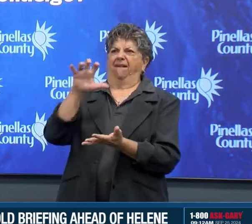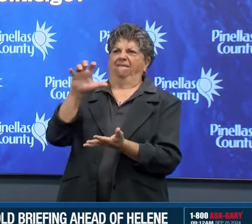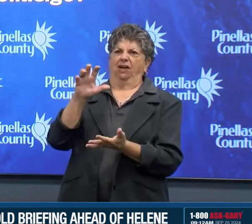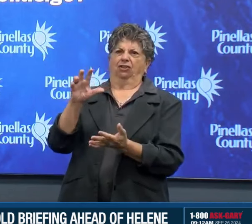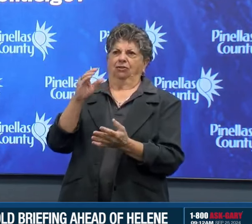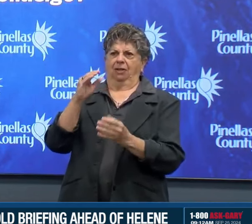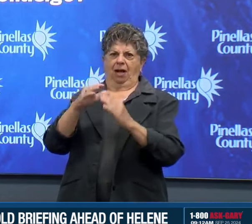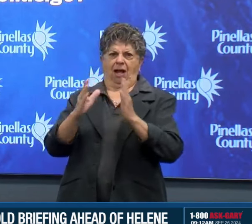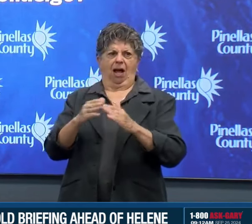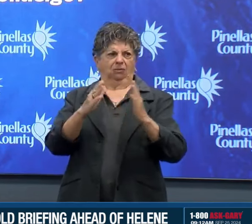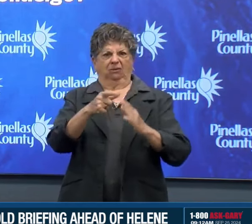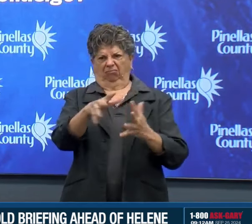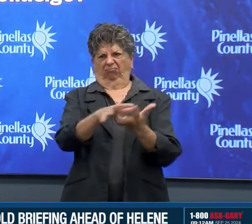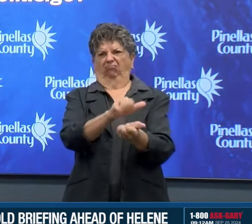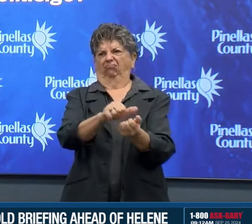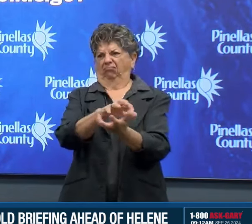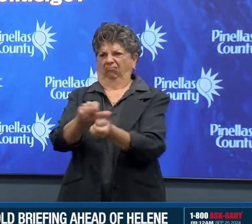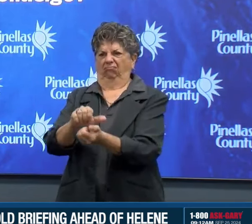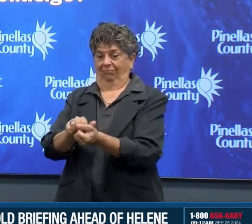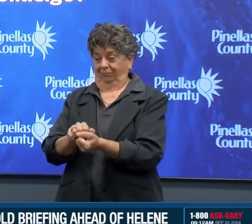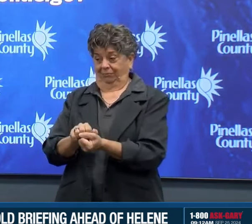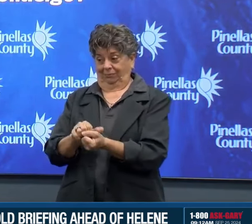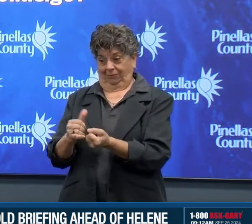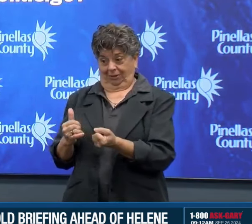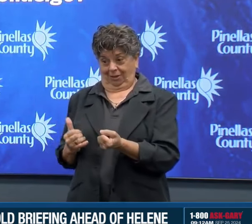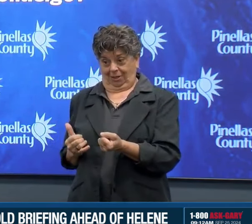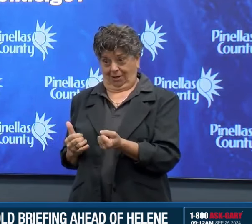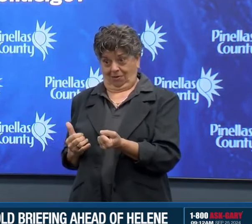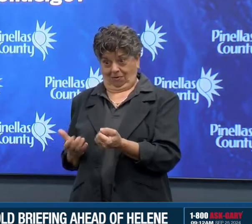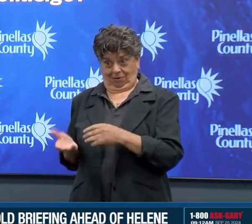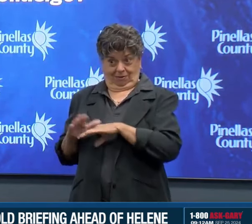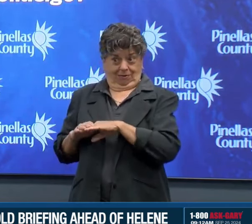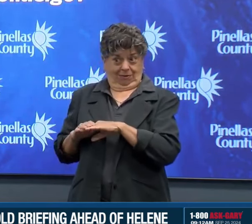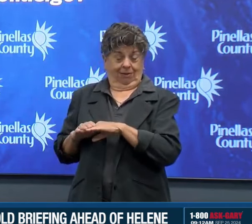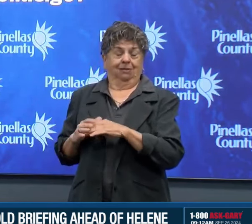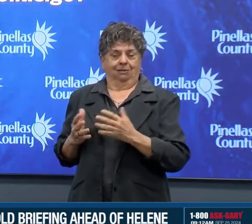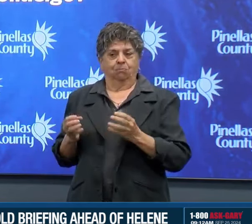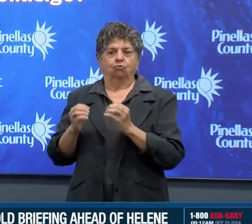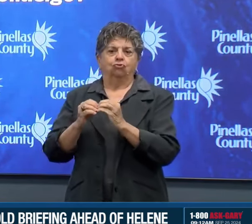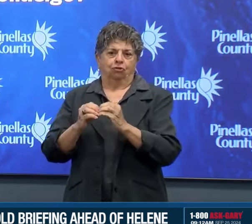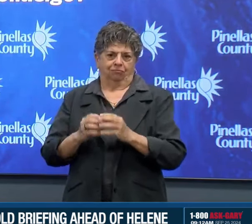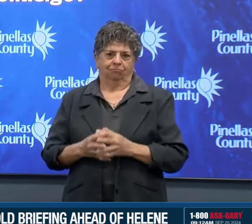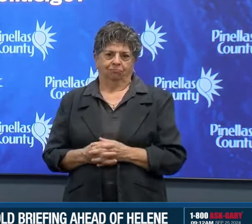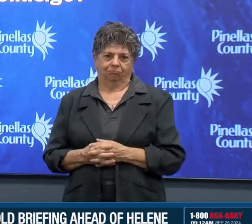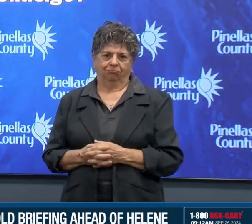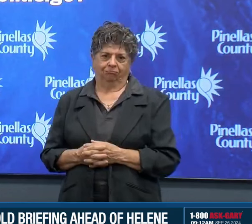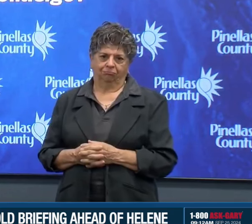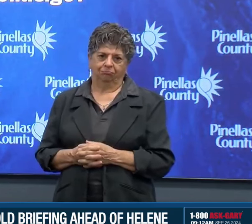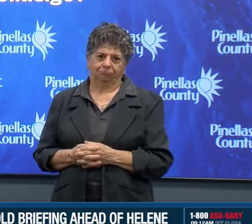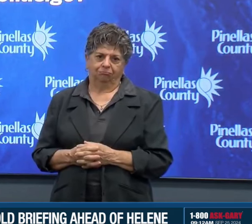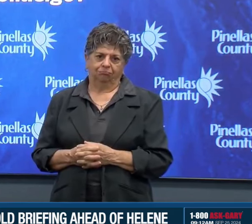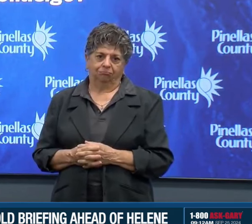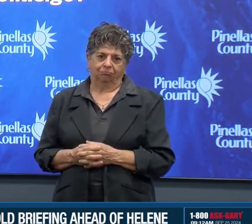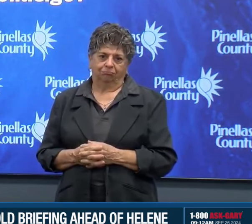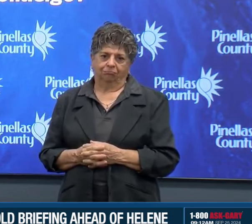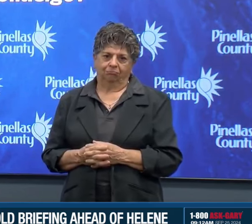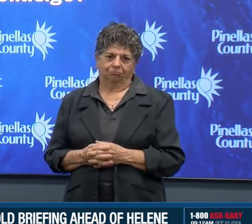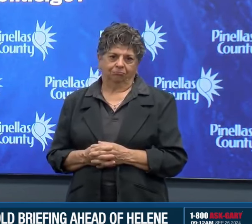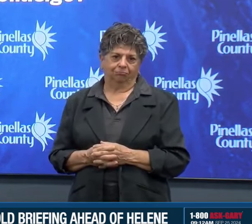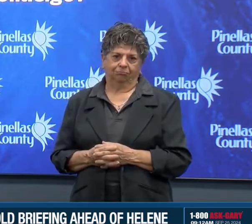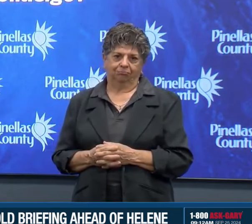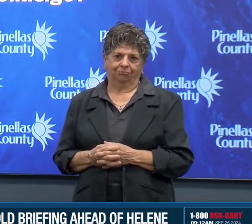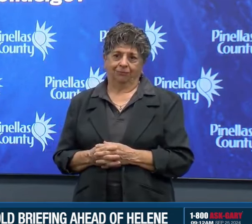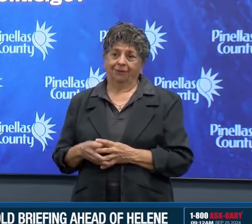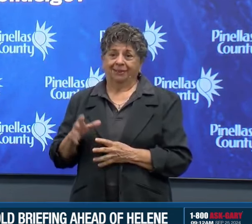water consumes you, then there's no way to help you. So today's the day to prepare. We have time, but that doesn't mean